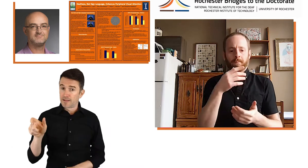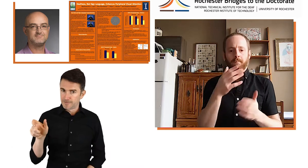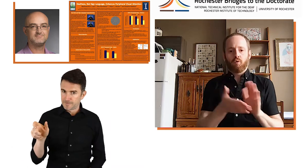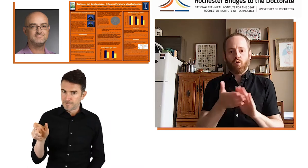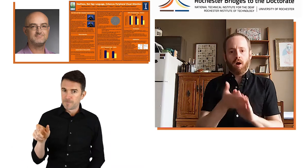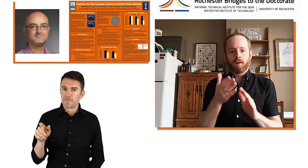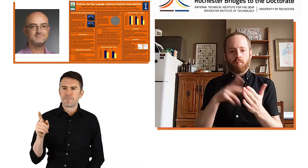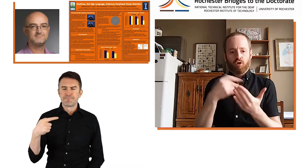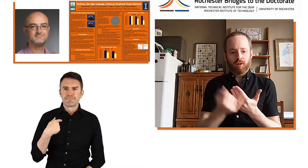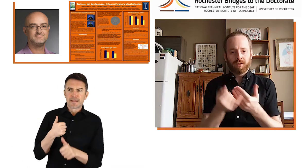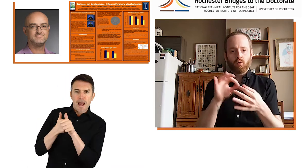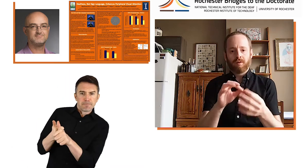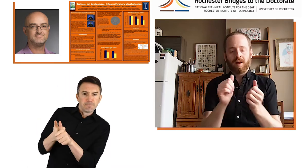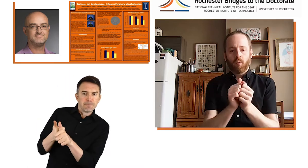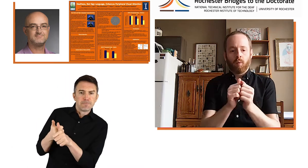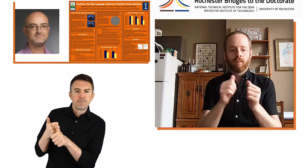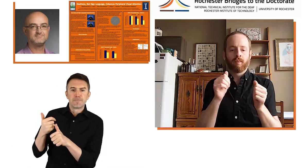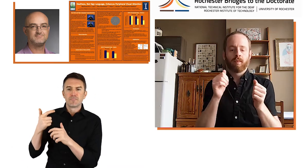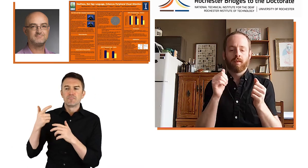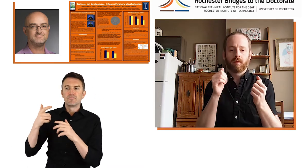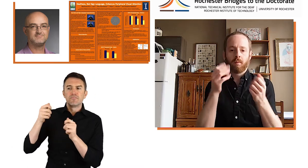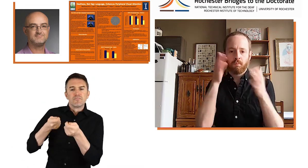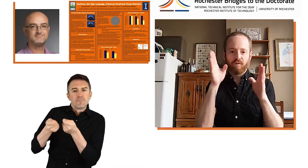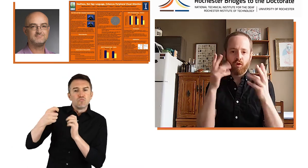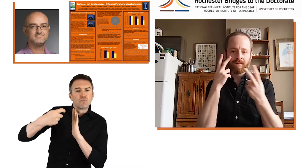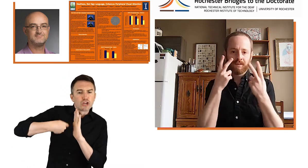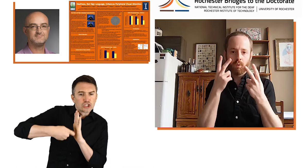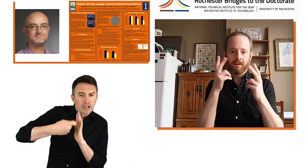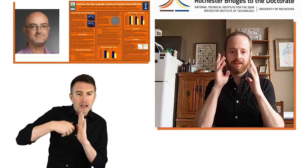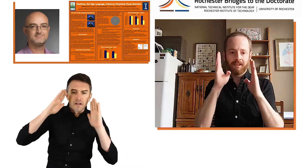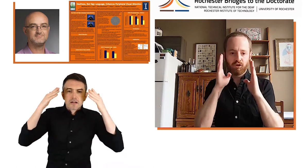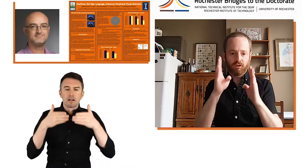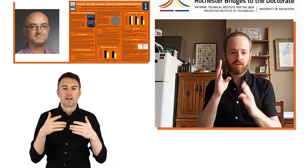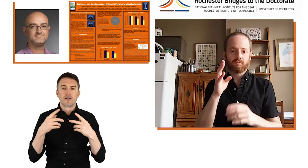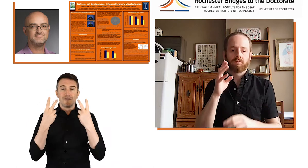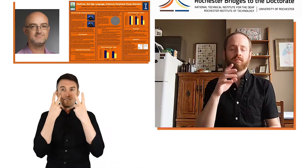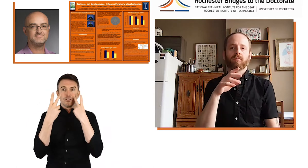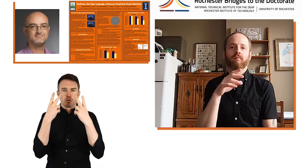I helped him run a project related to peripheral vision attention.